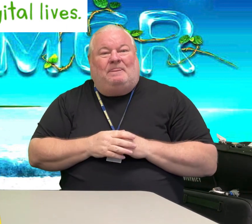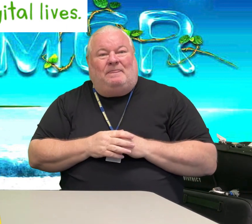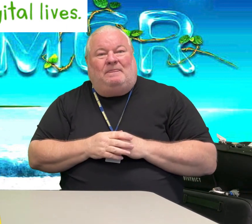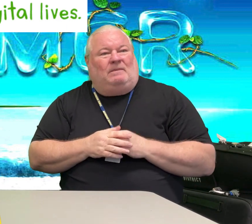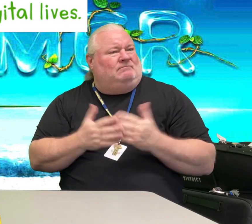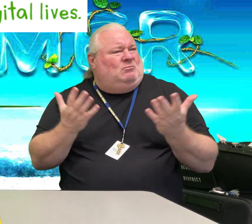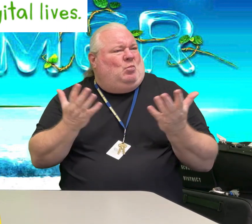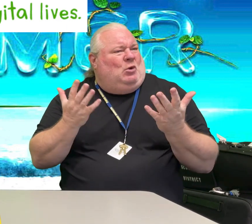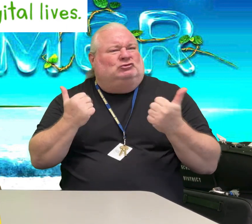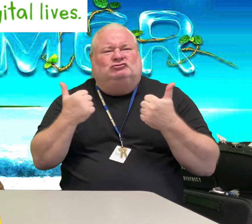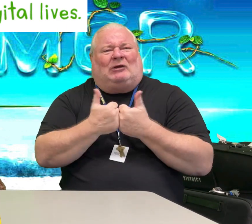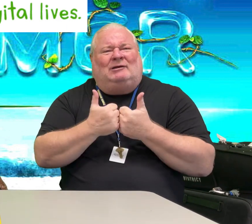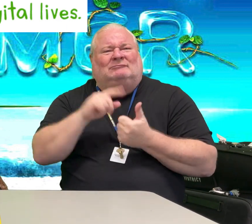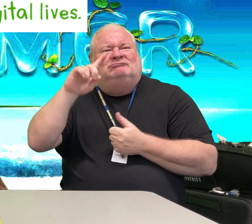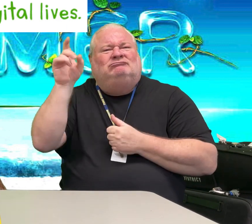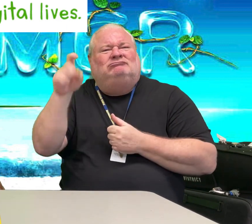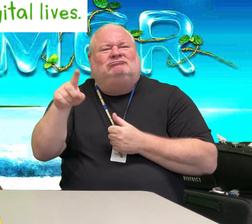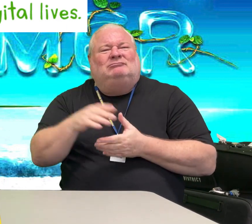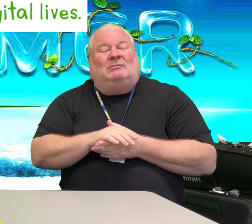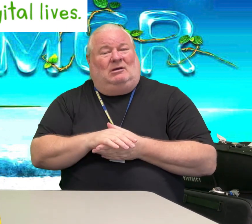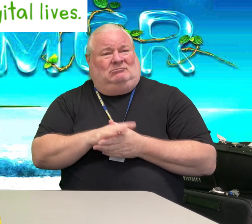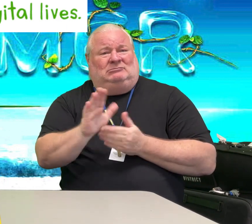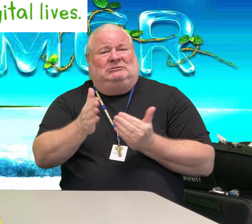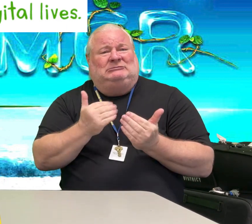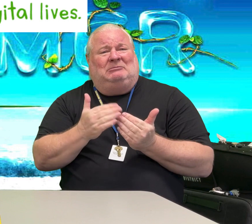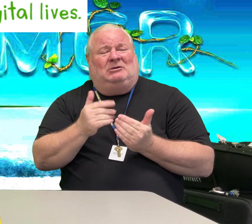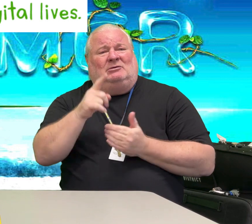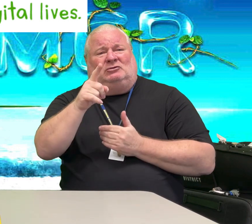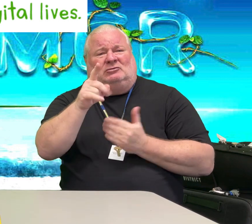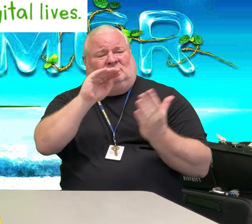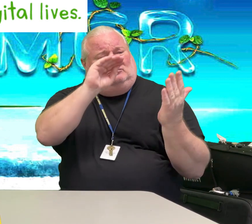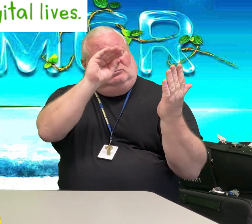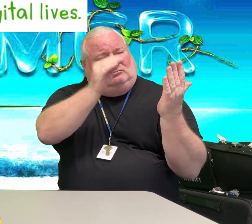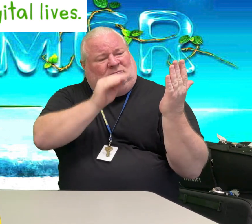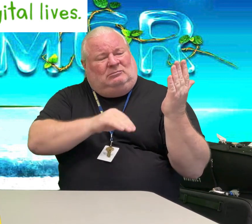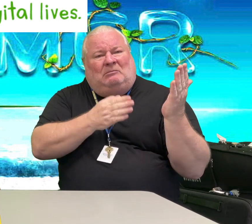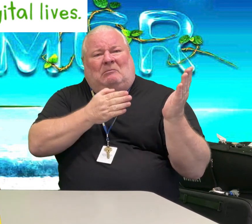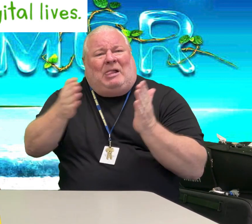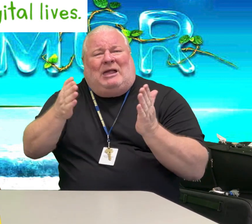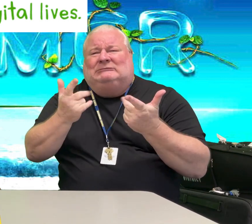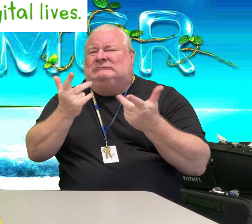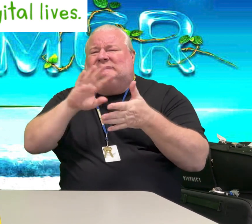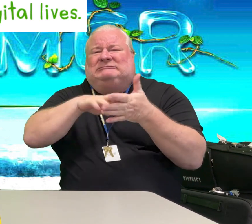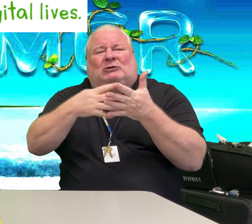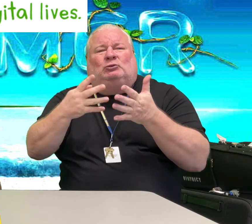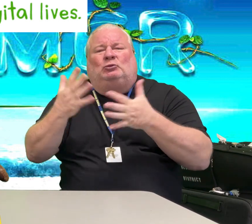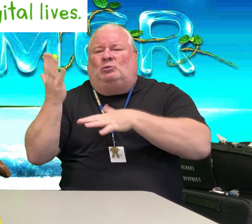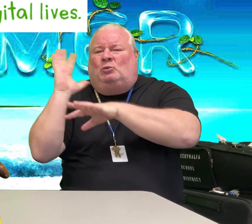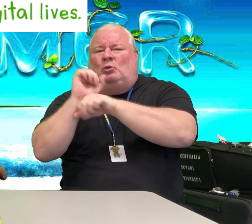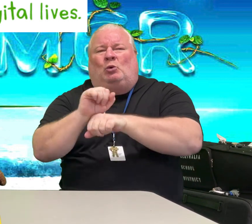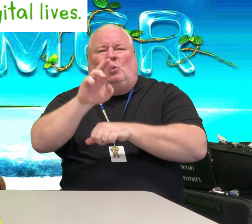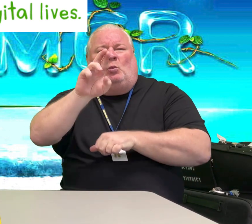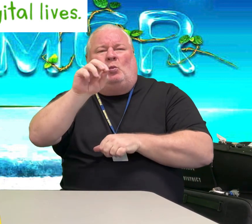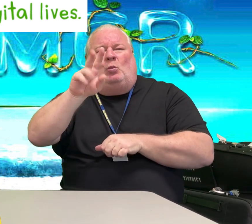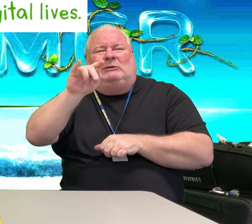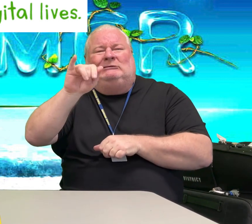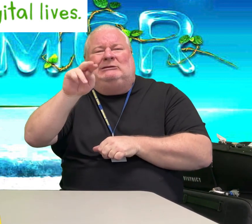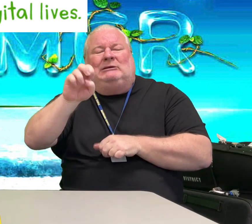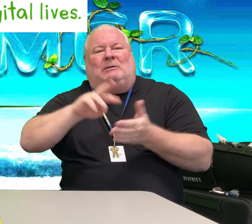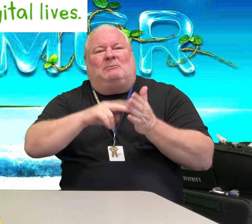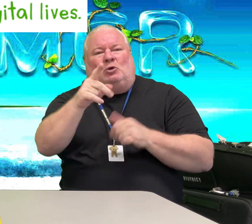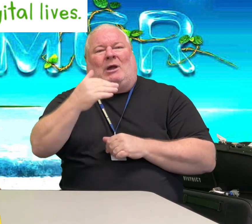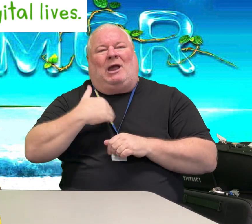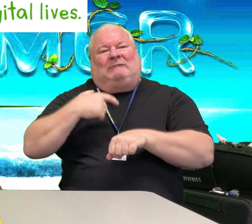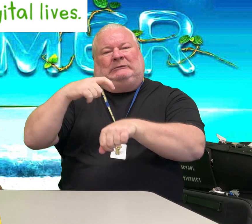So, what's the challenge? Simple. Come up with a plan, a schedule, a daily routine that allows you to take